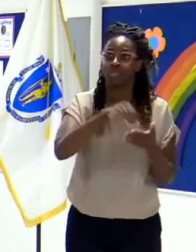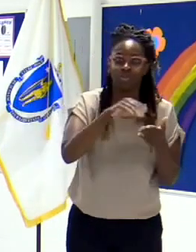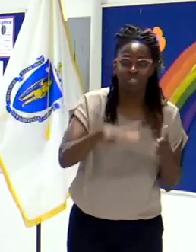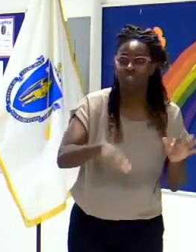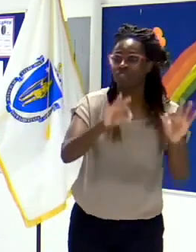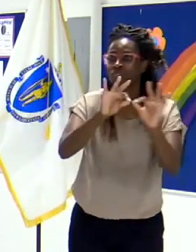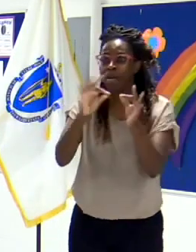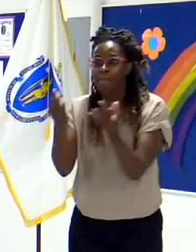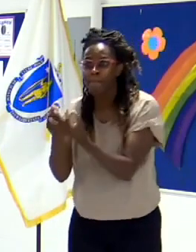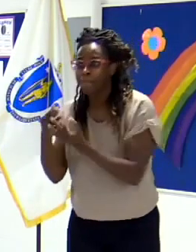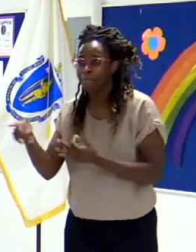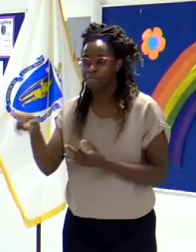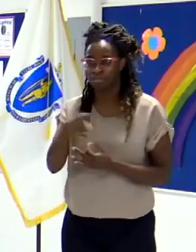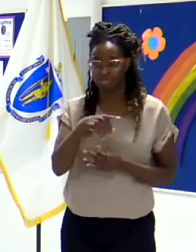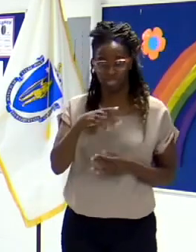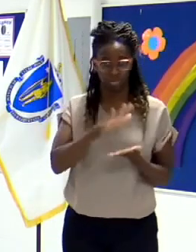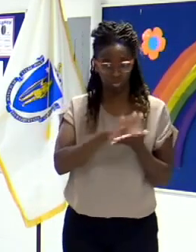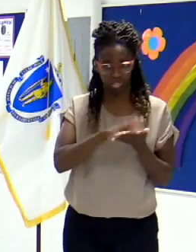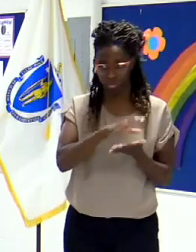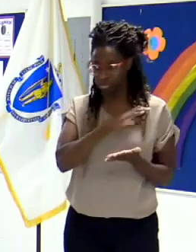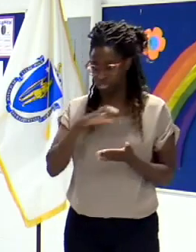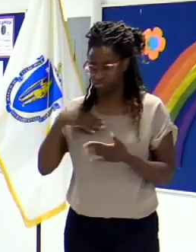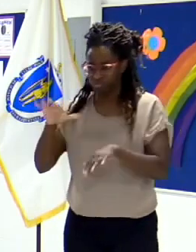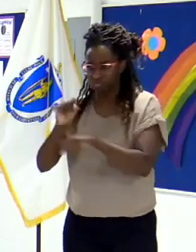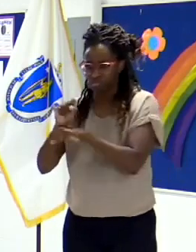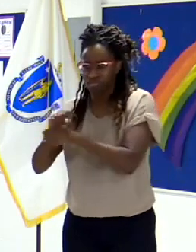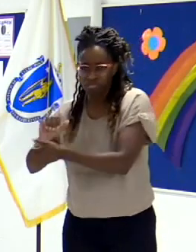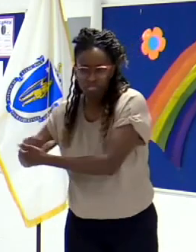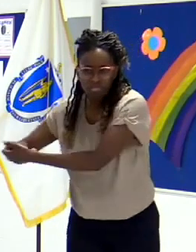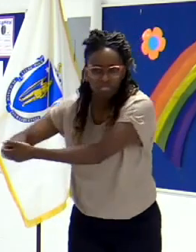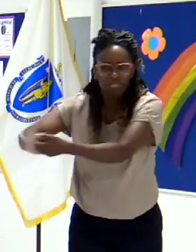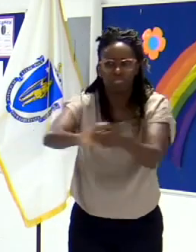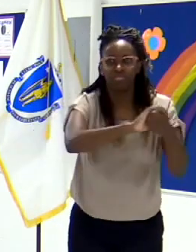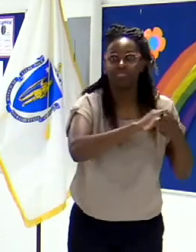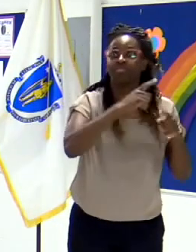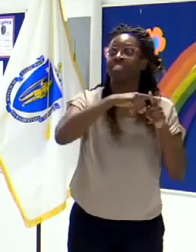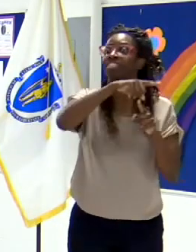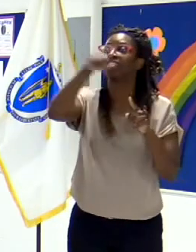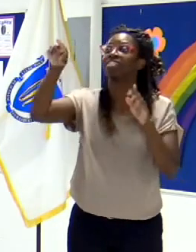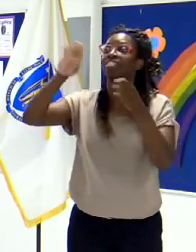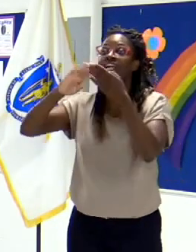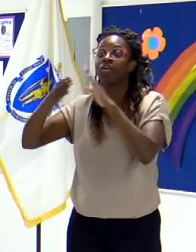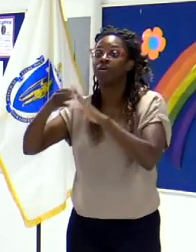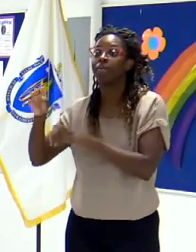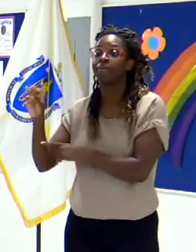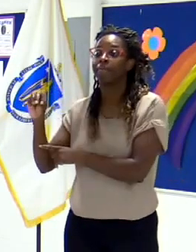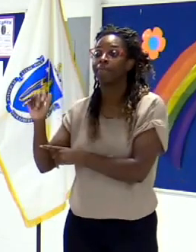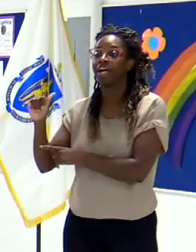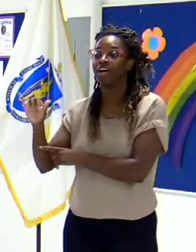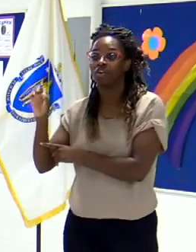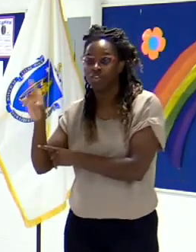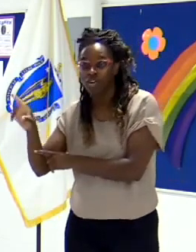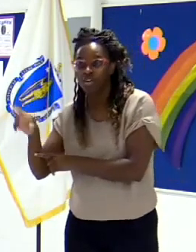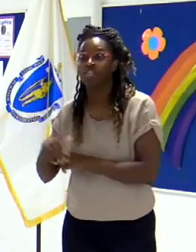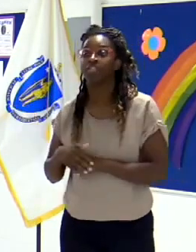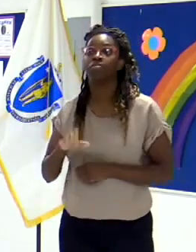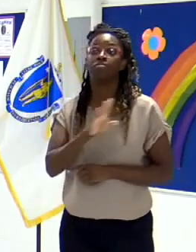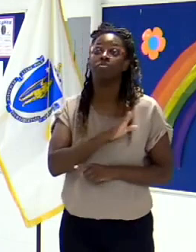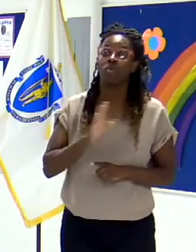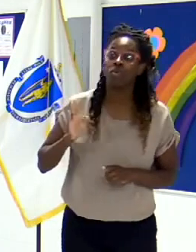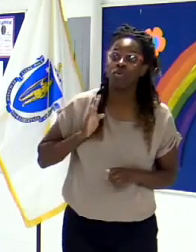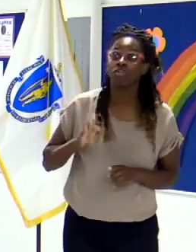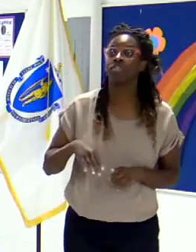school committee, town boards and officials, everyone has really leaned into the project of reopening our schools,